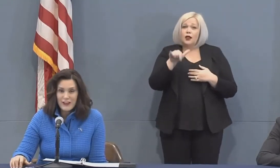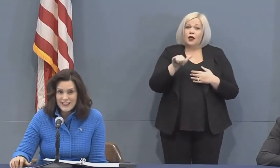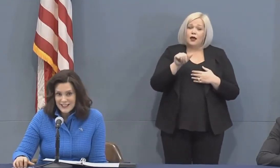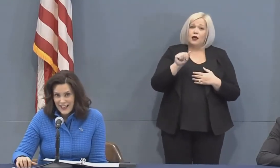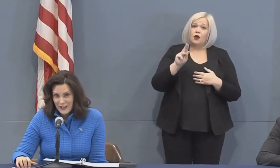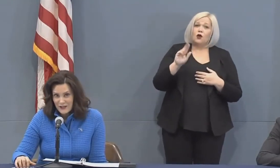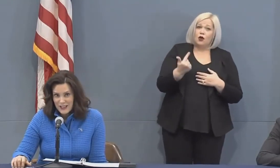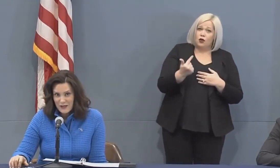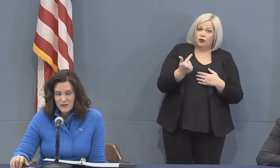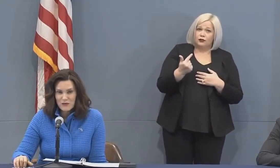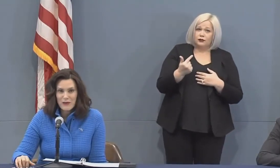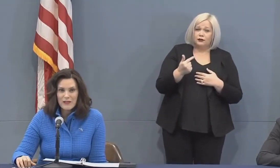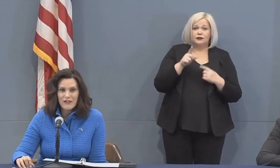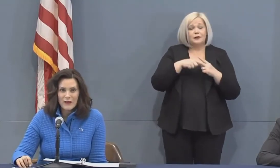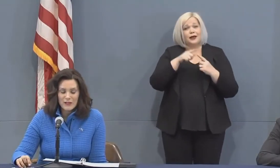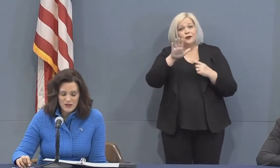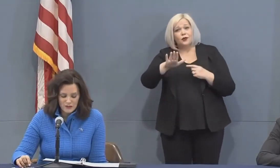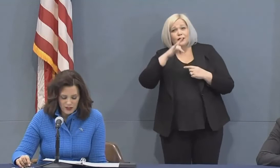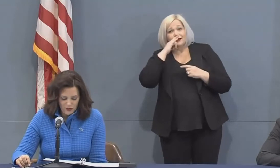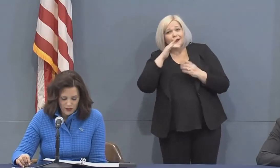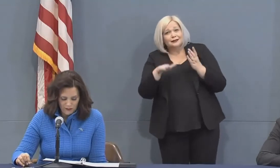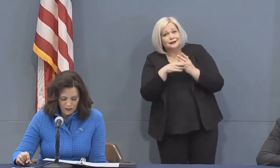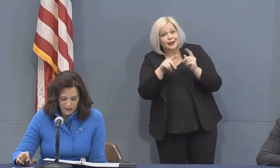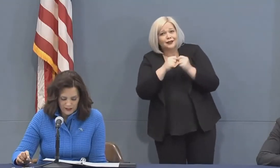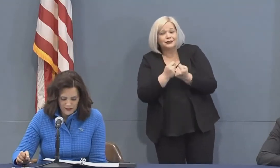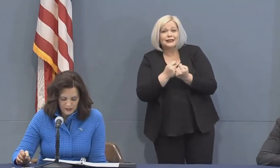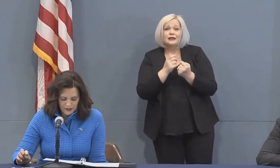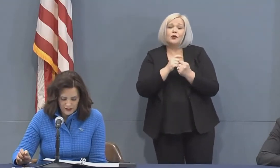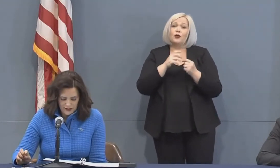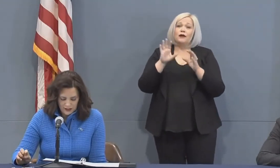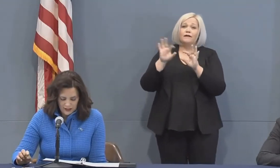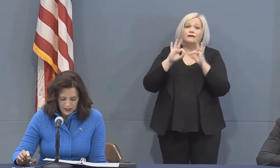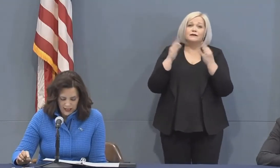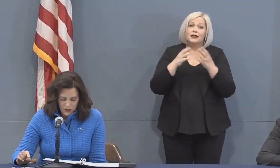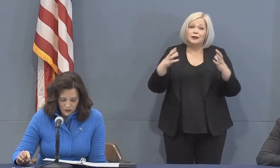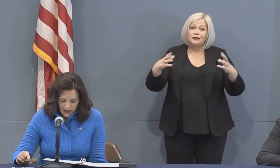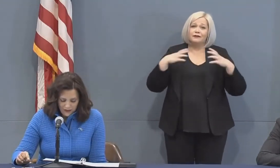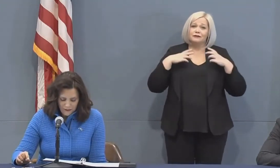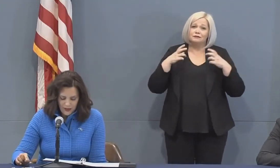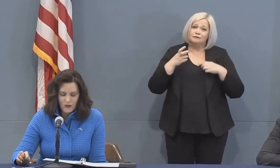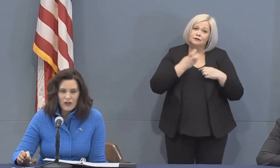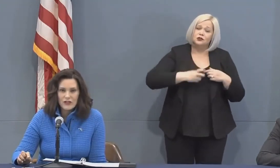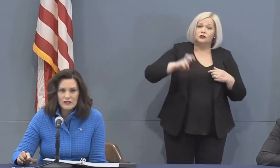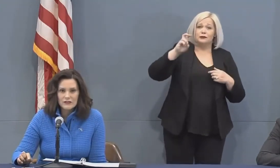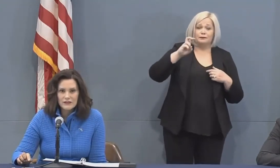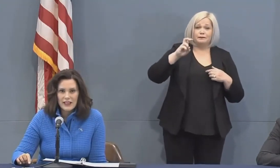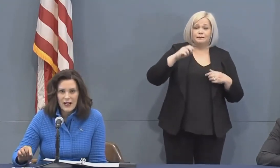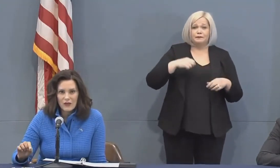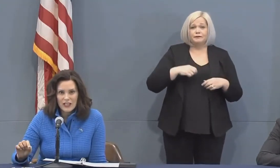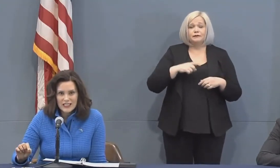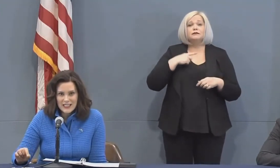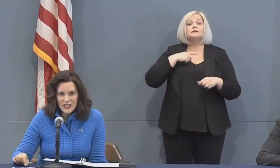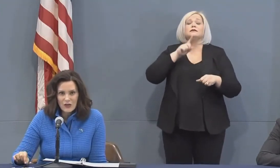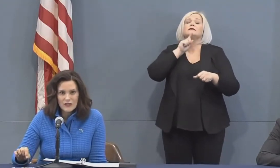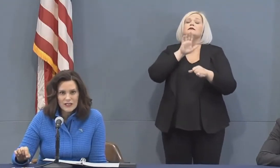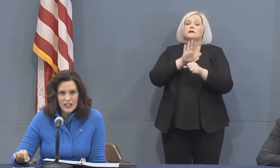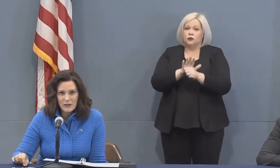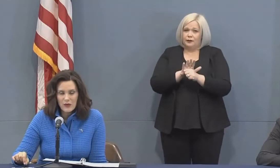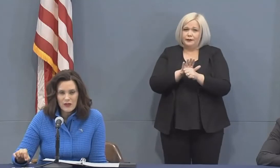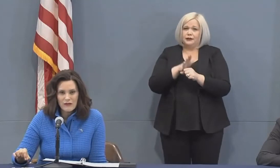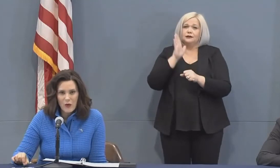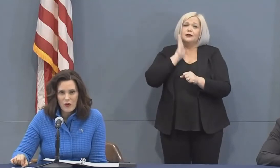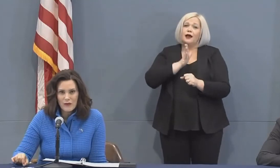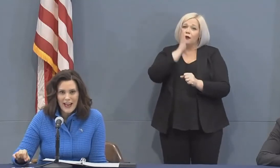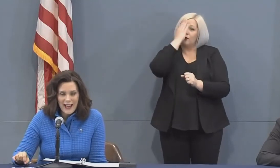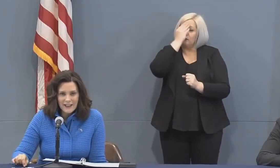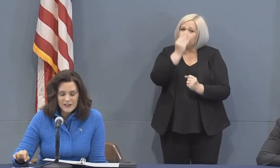about your kids' soccer teams or maybe the family trip that you have planned. And you have my word that I will continue to